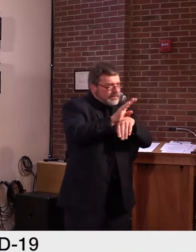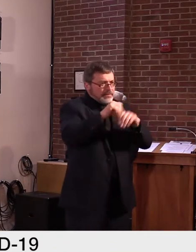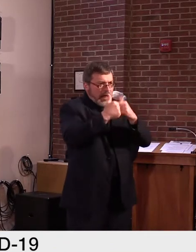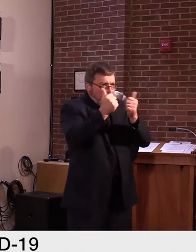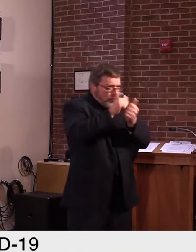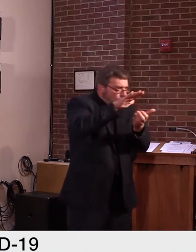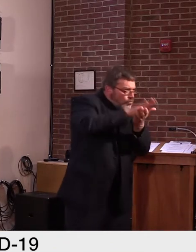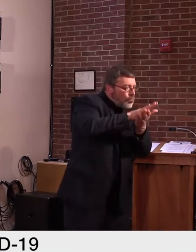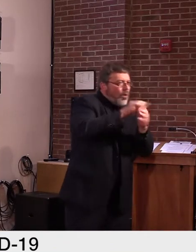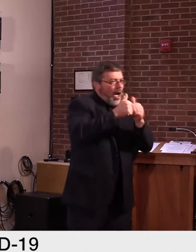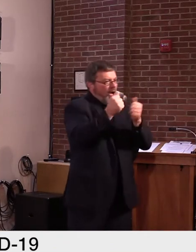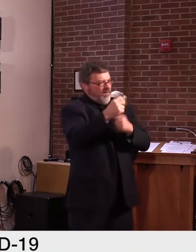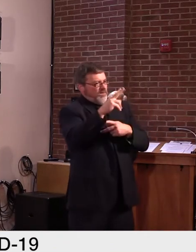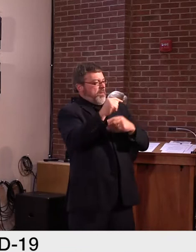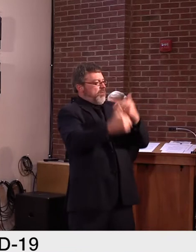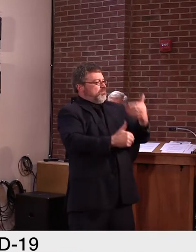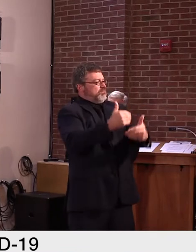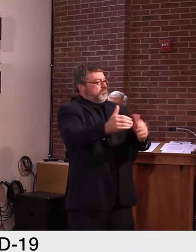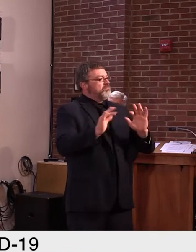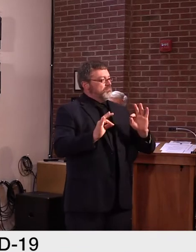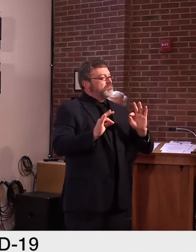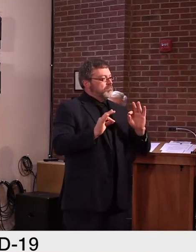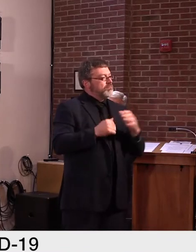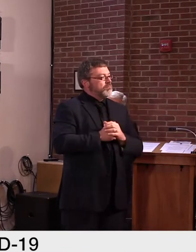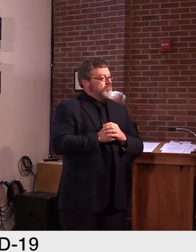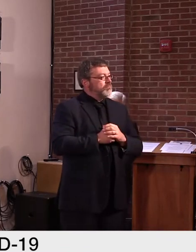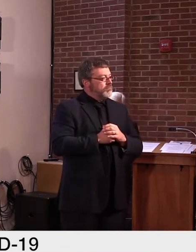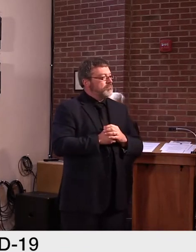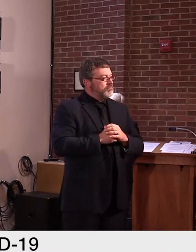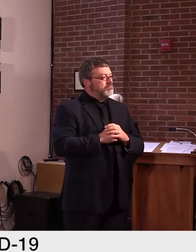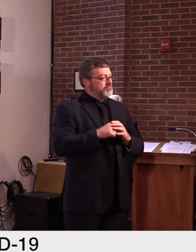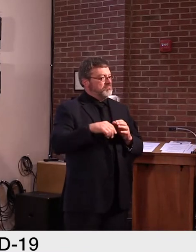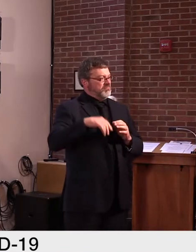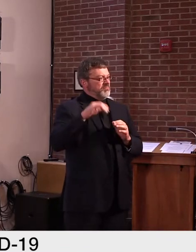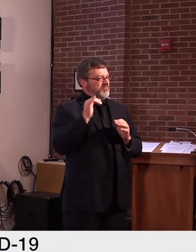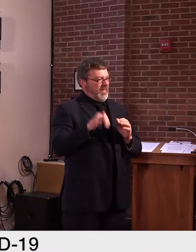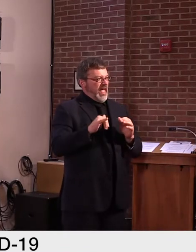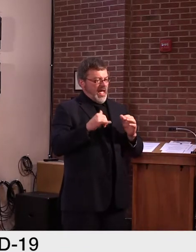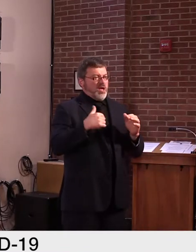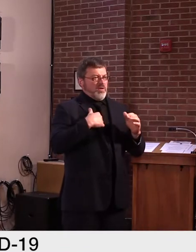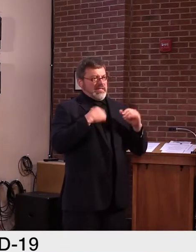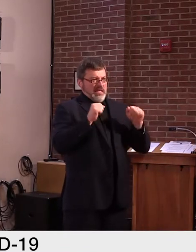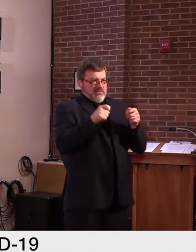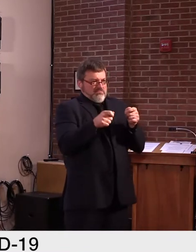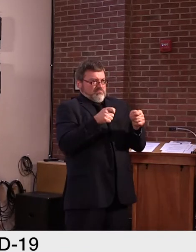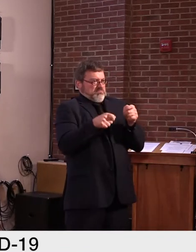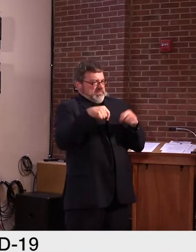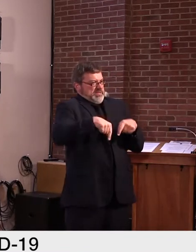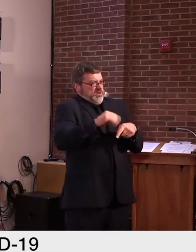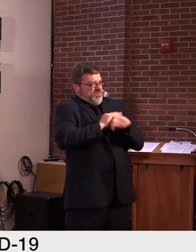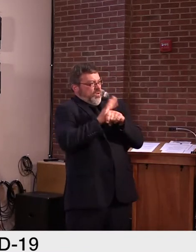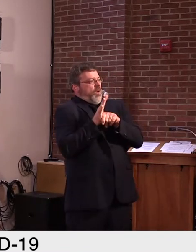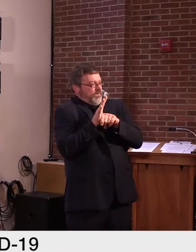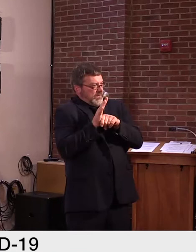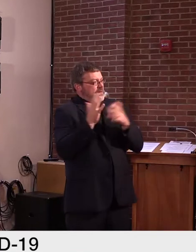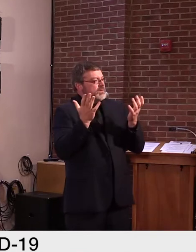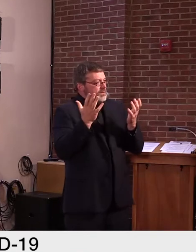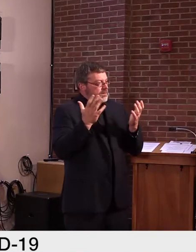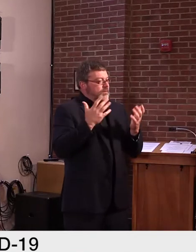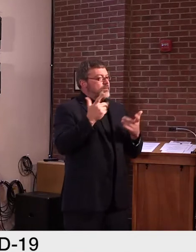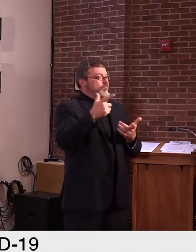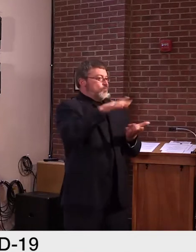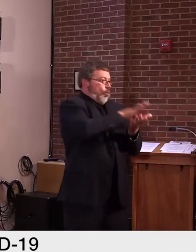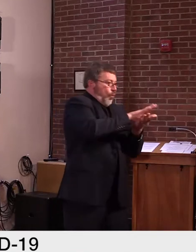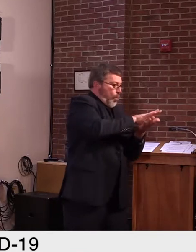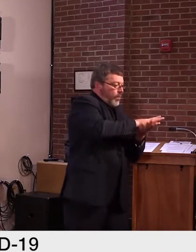there are cases, they have time to get a handle on the situation, and to make sure that their students, staff, and